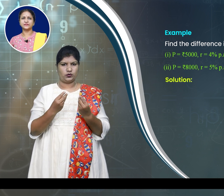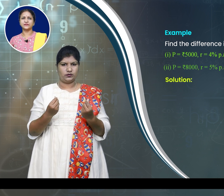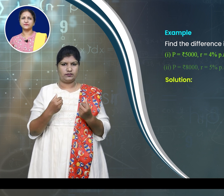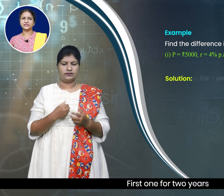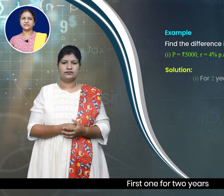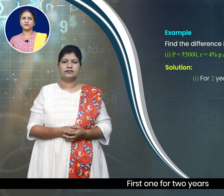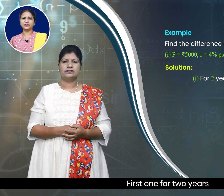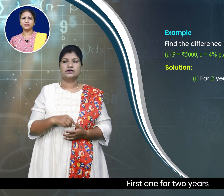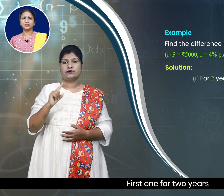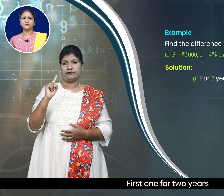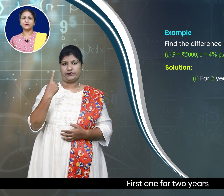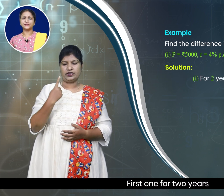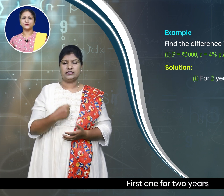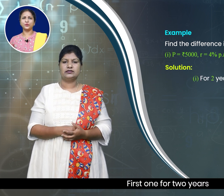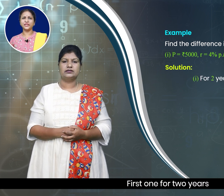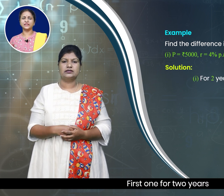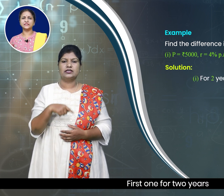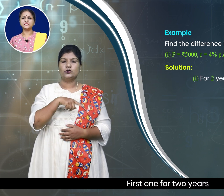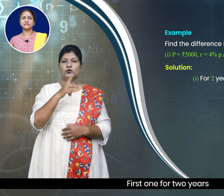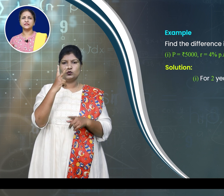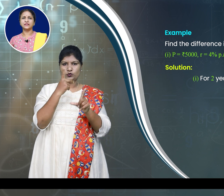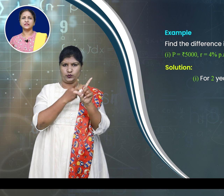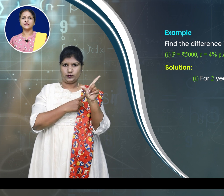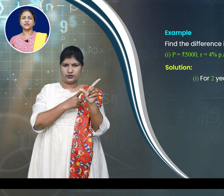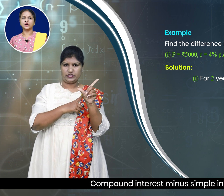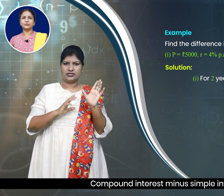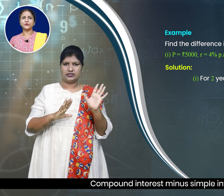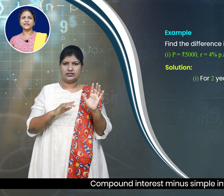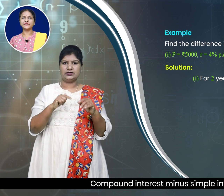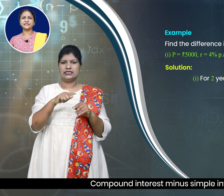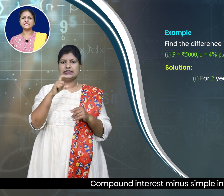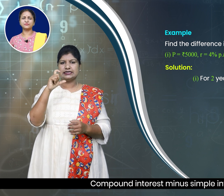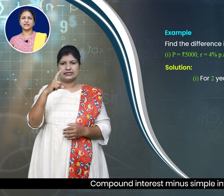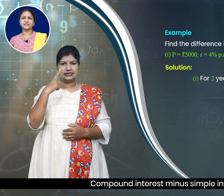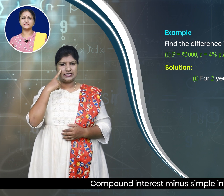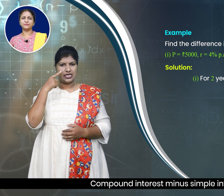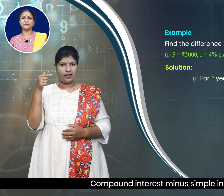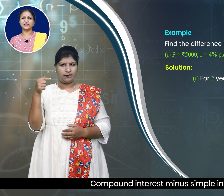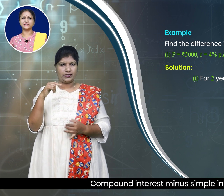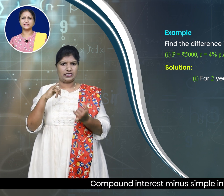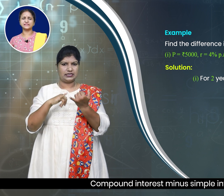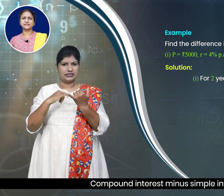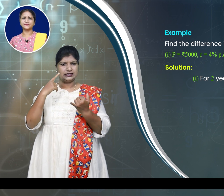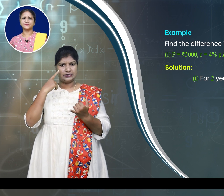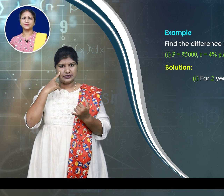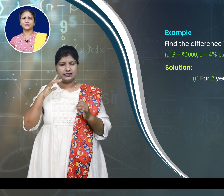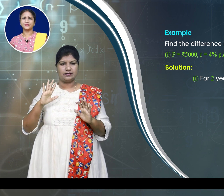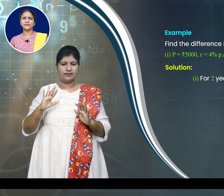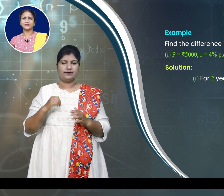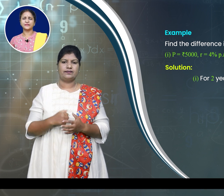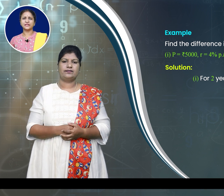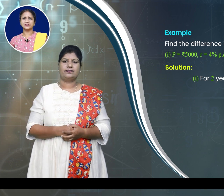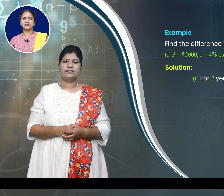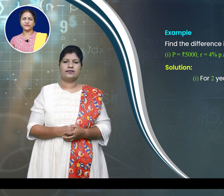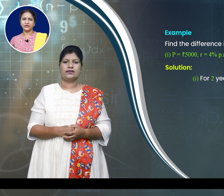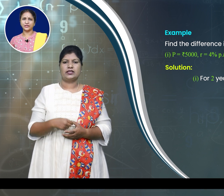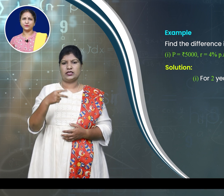First one, for 2 years, for 2 interest minus simple interest is equal to